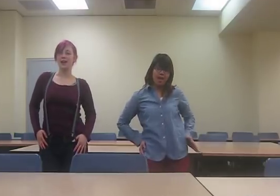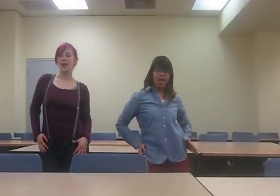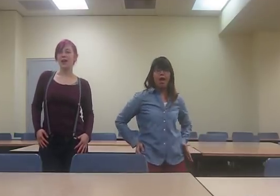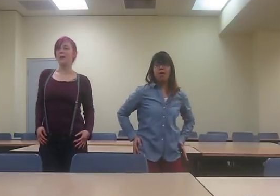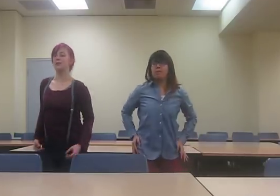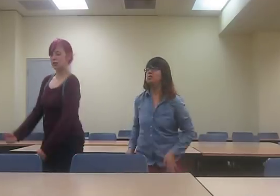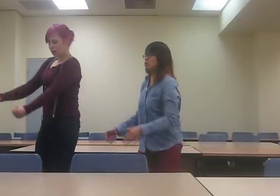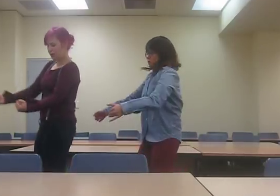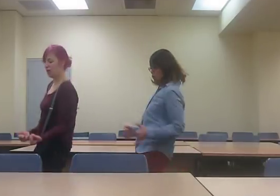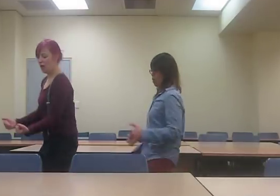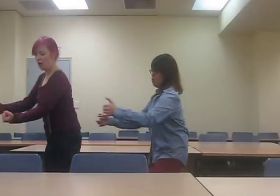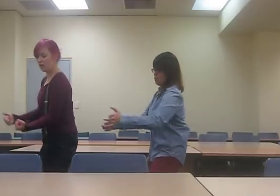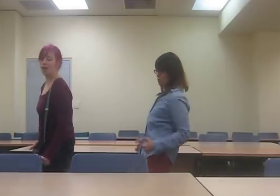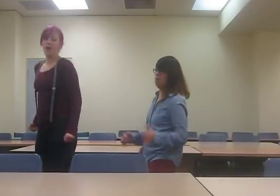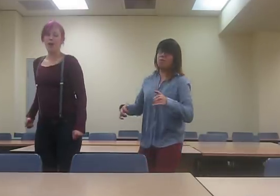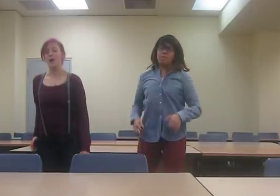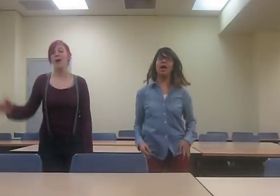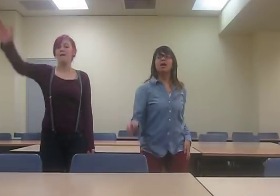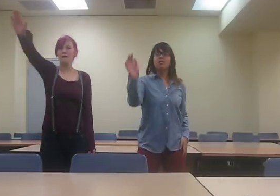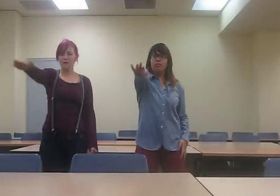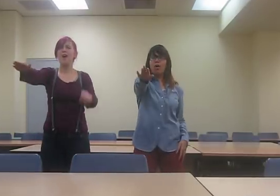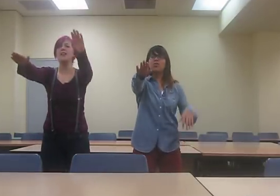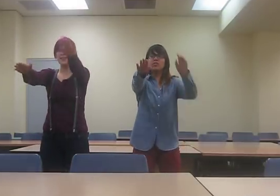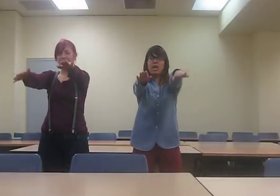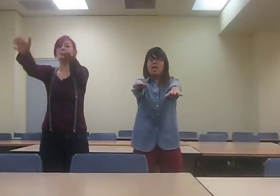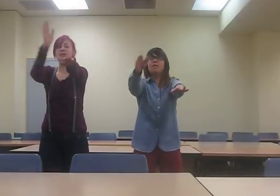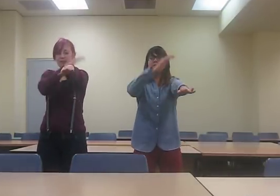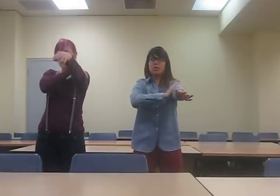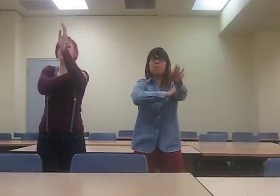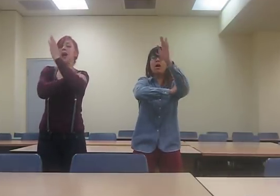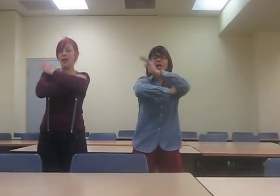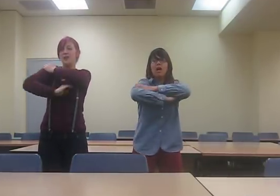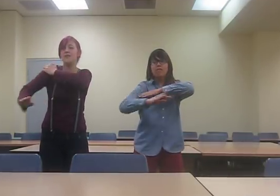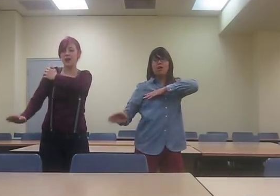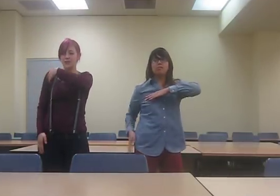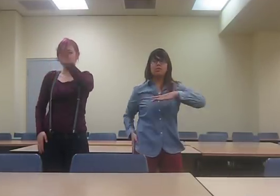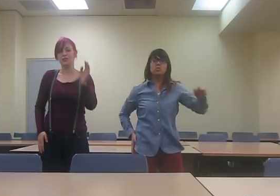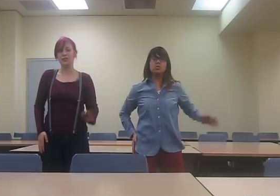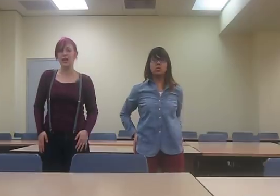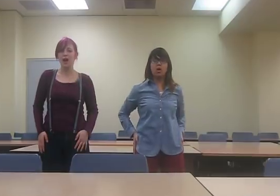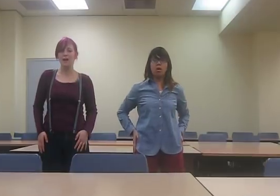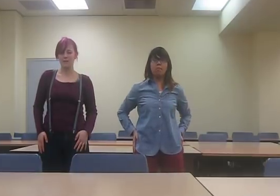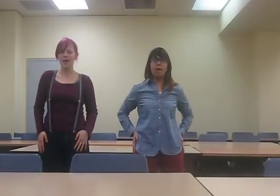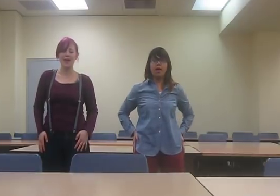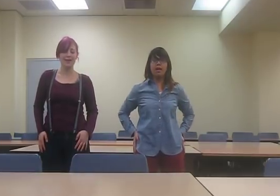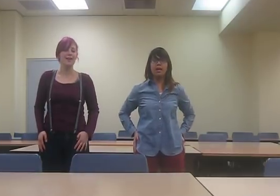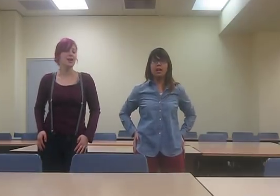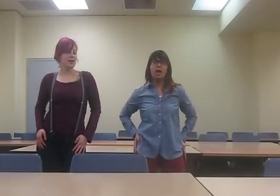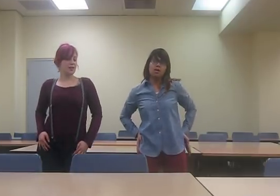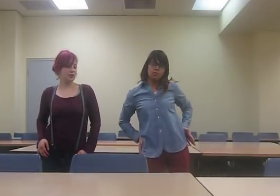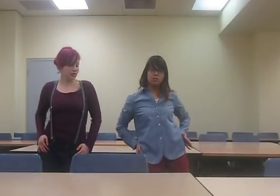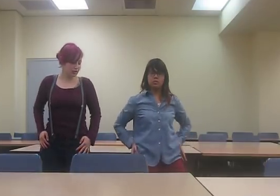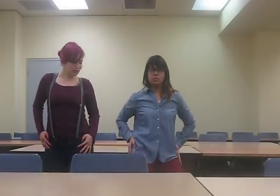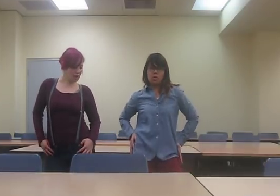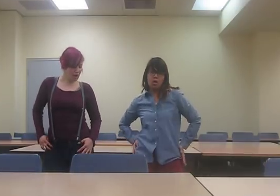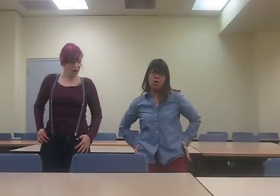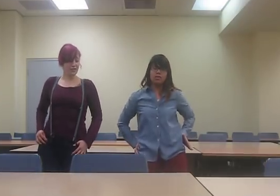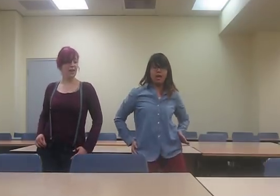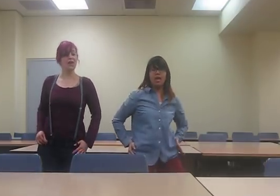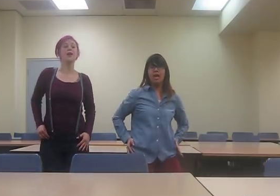Just go, so back Boy, you came to mind Just go back Just go back